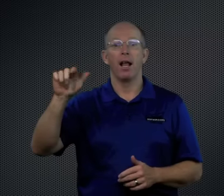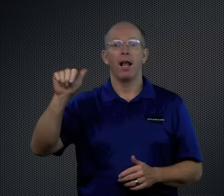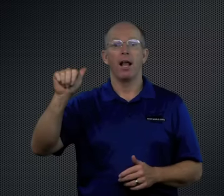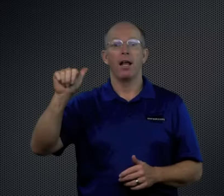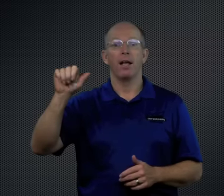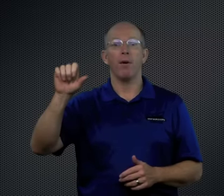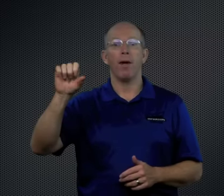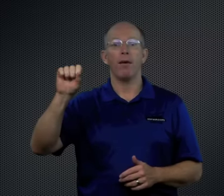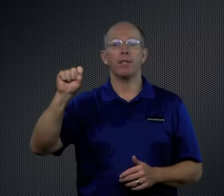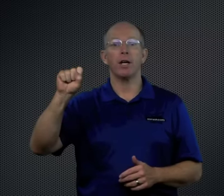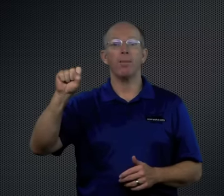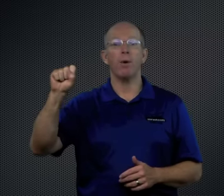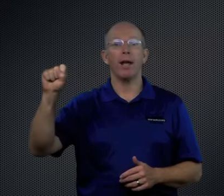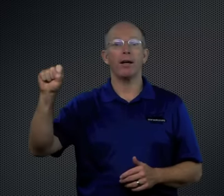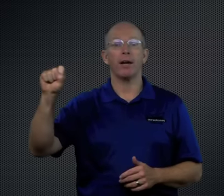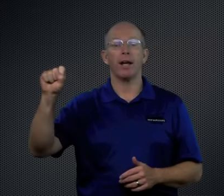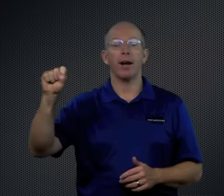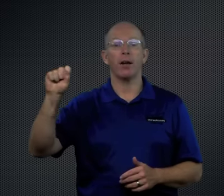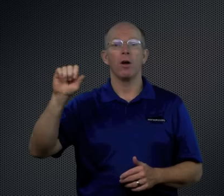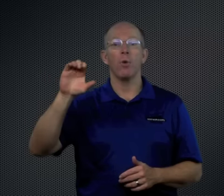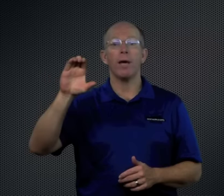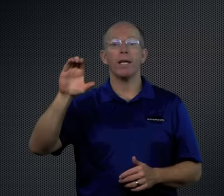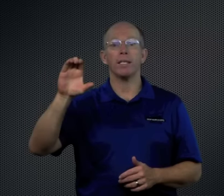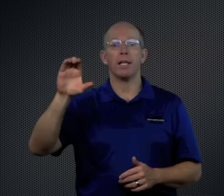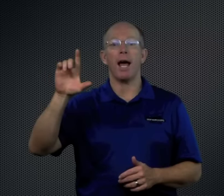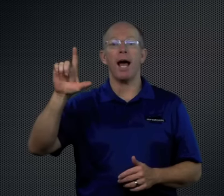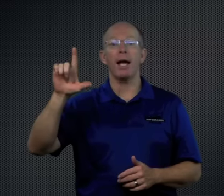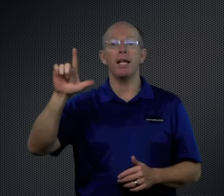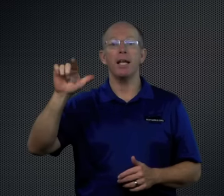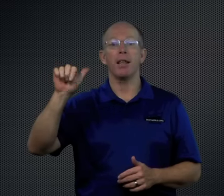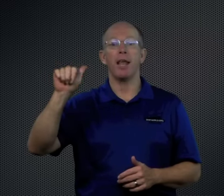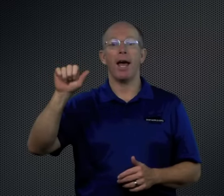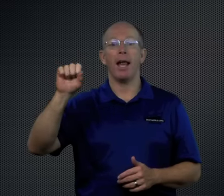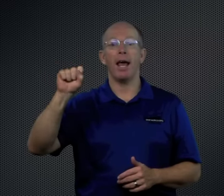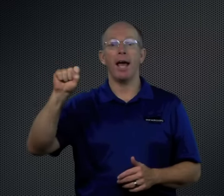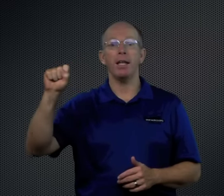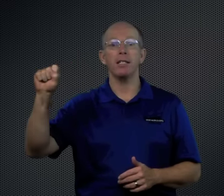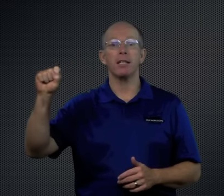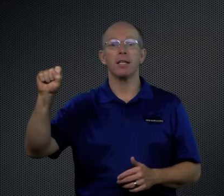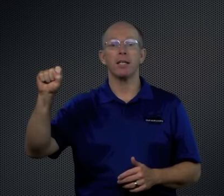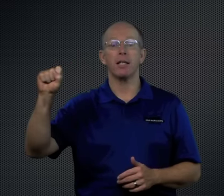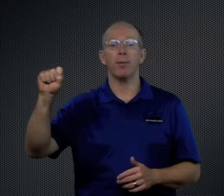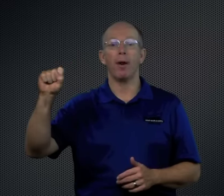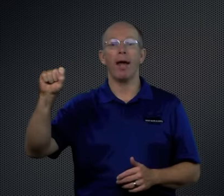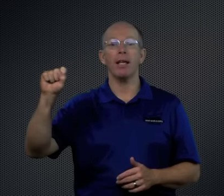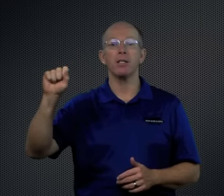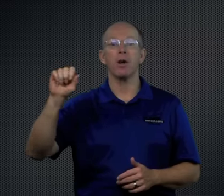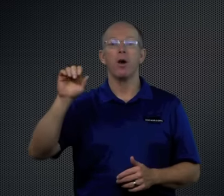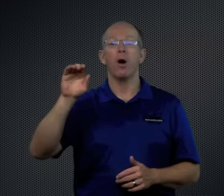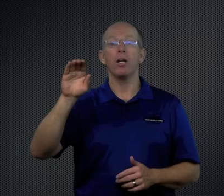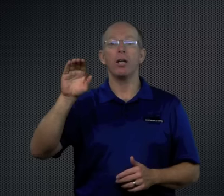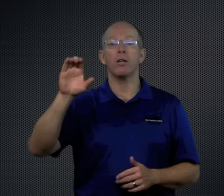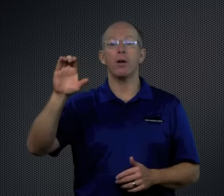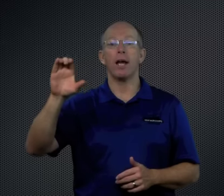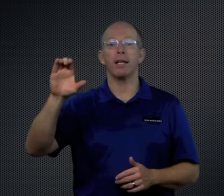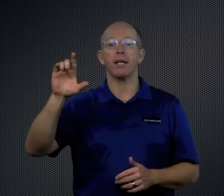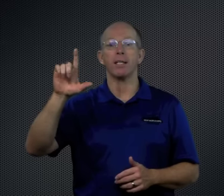CLASS. Now, we have a double letter here. We can slide that S, the double S, or you can do it like this.